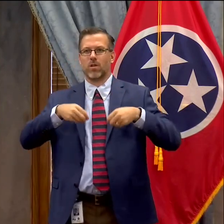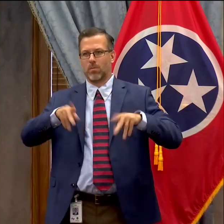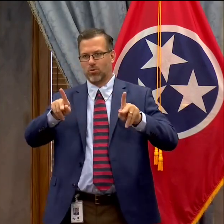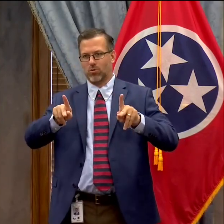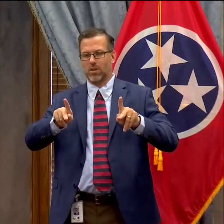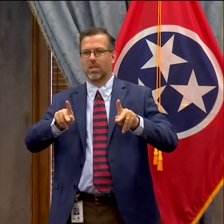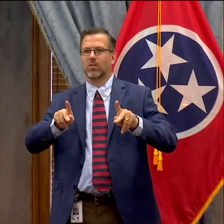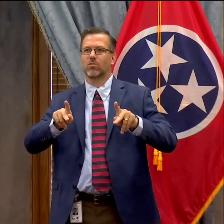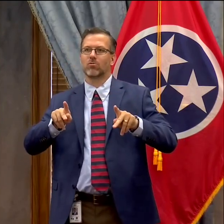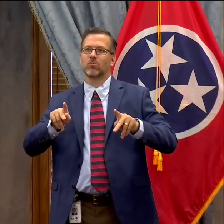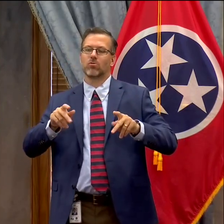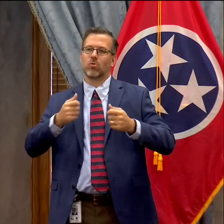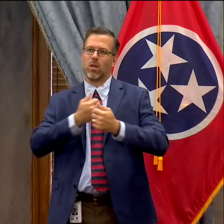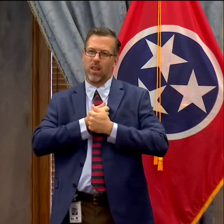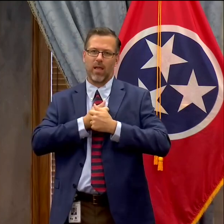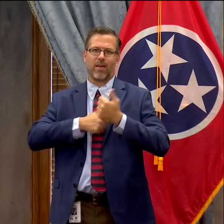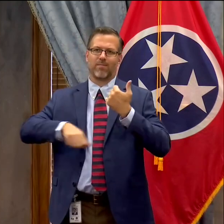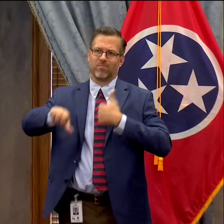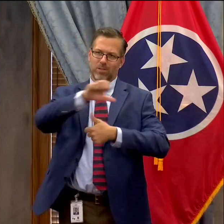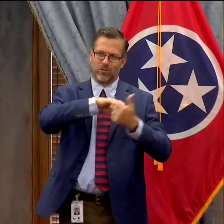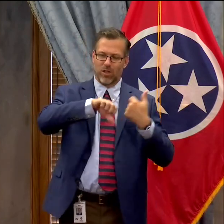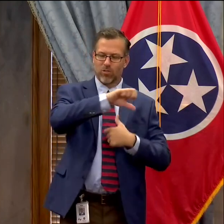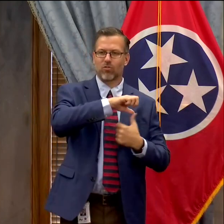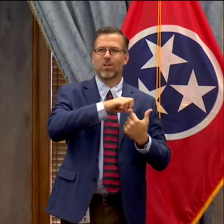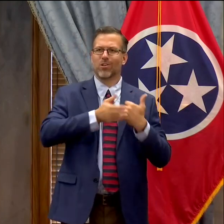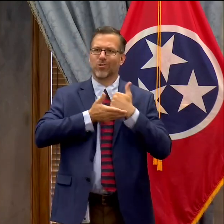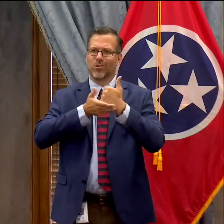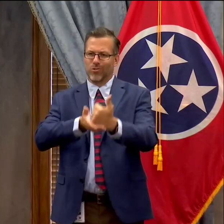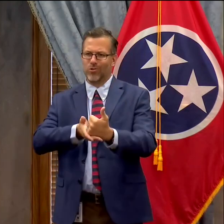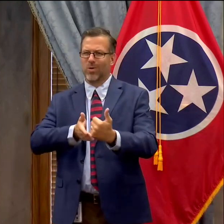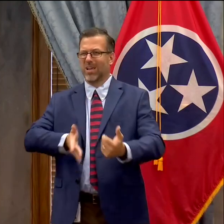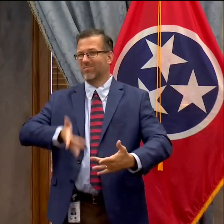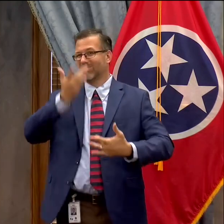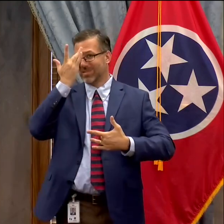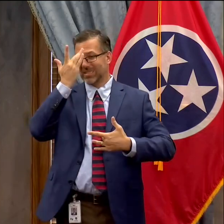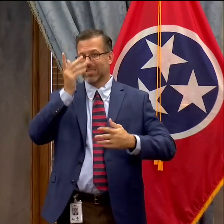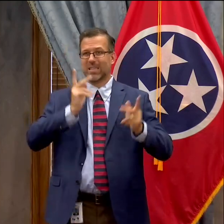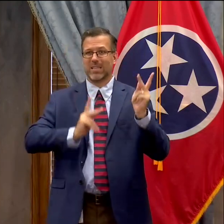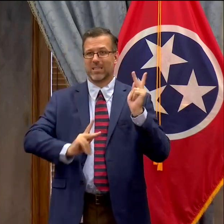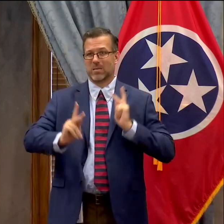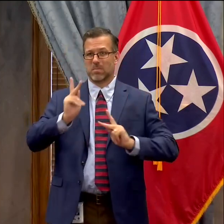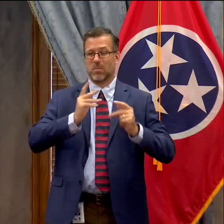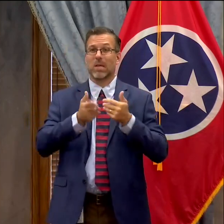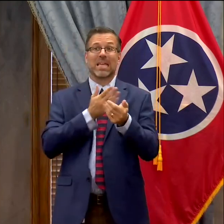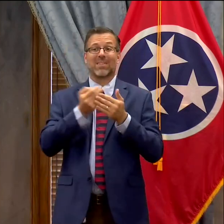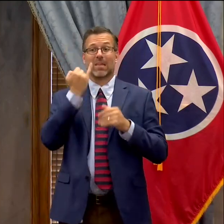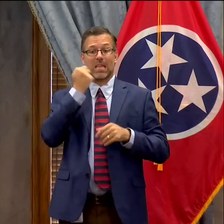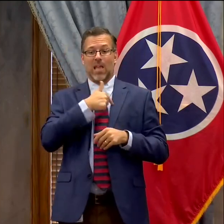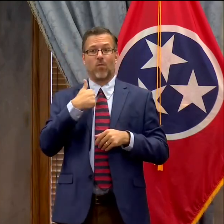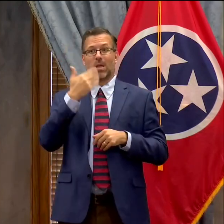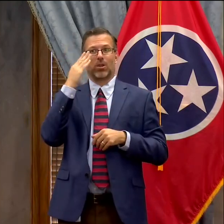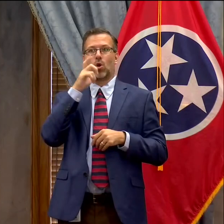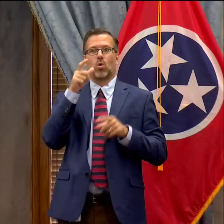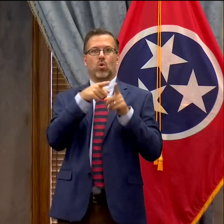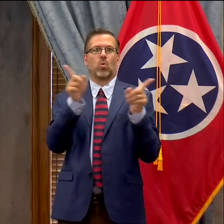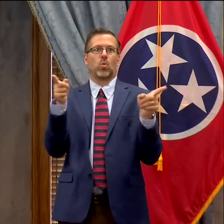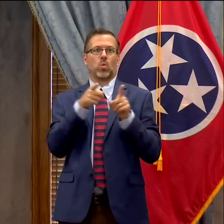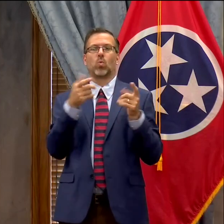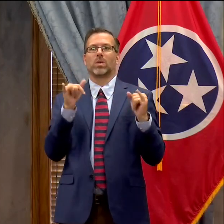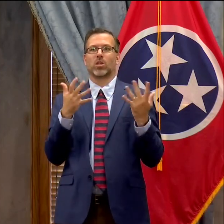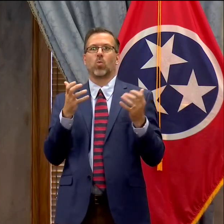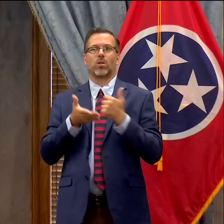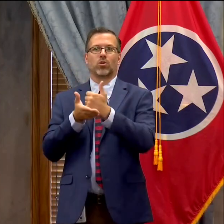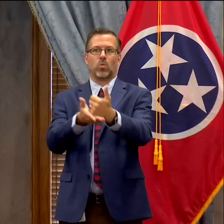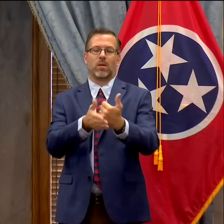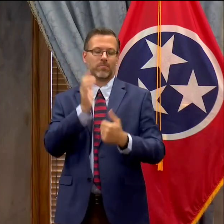love their neighbors and help other people who are really sick even if we didn't know who they were personally the fear from